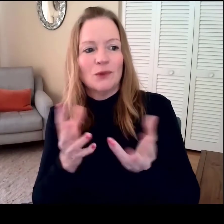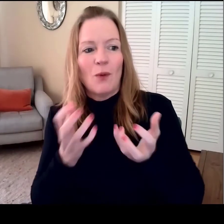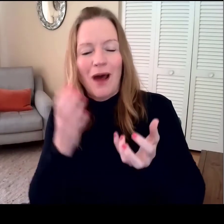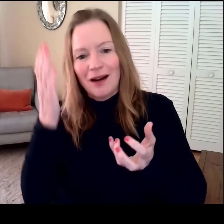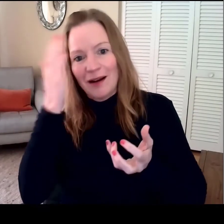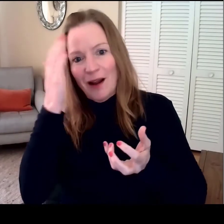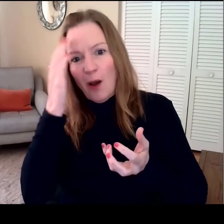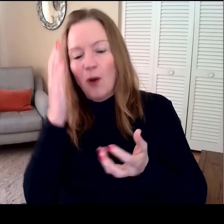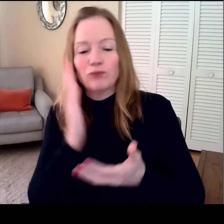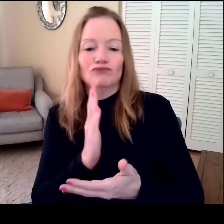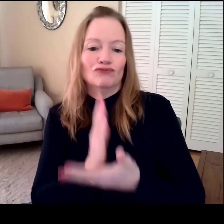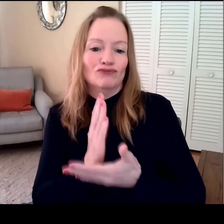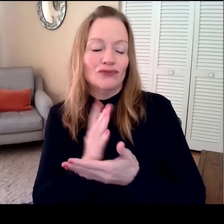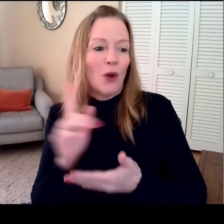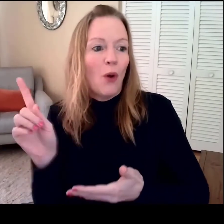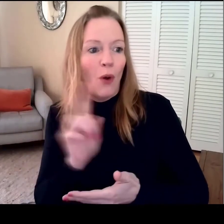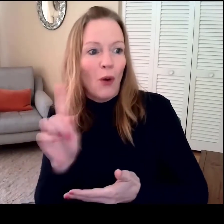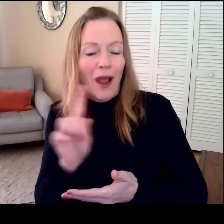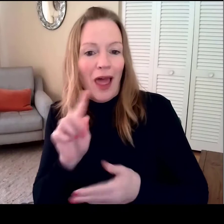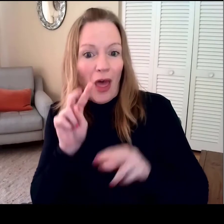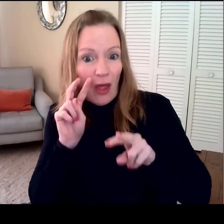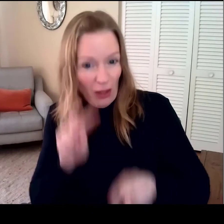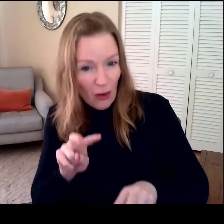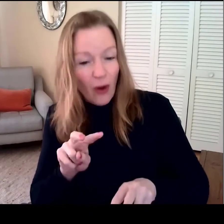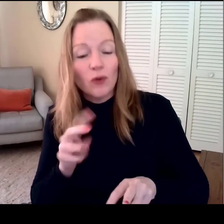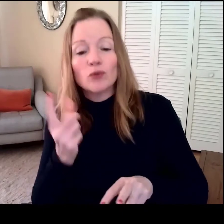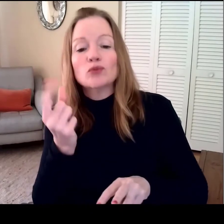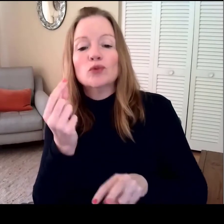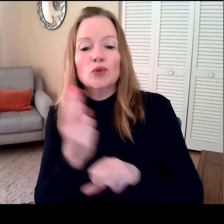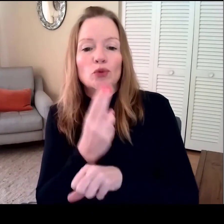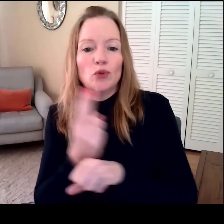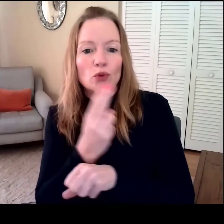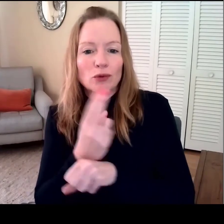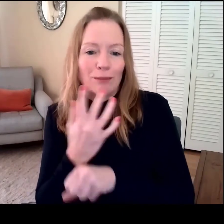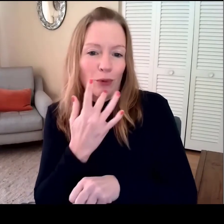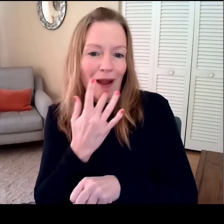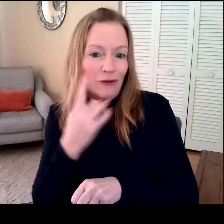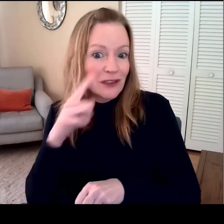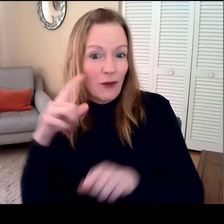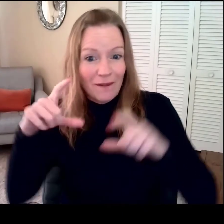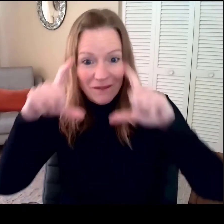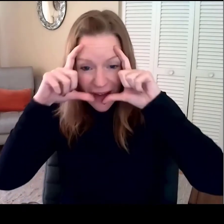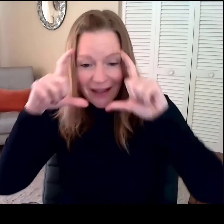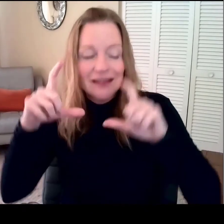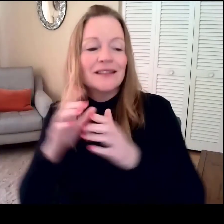We aggregate the data and want to know on average the face preference.